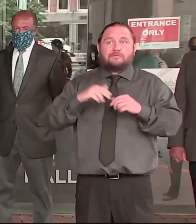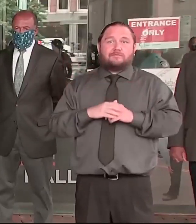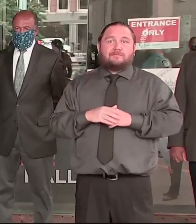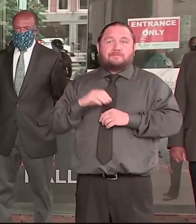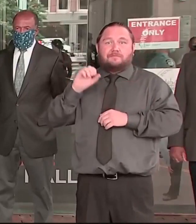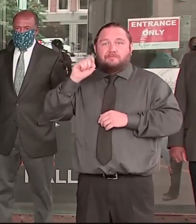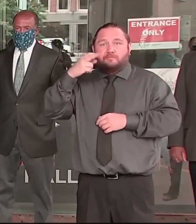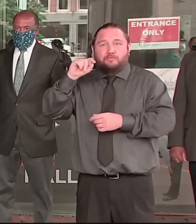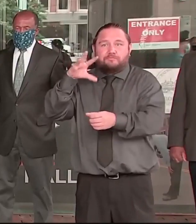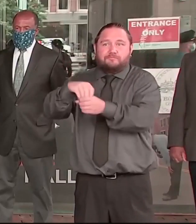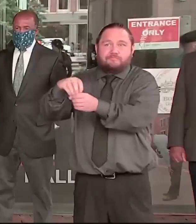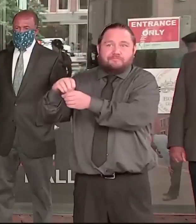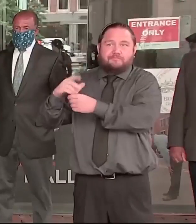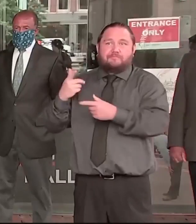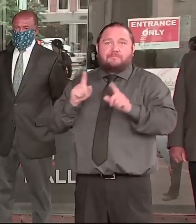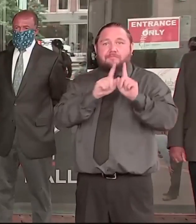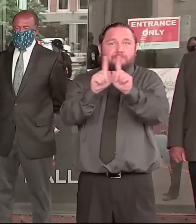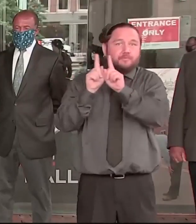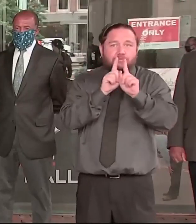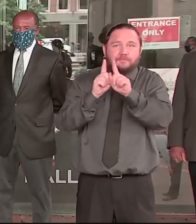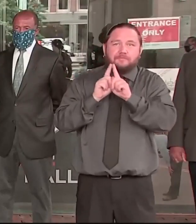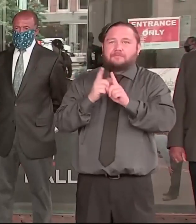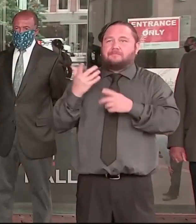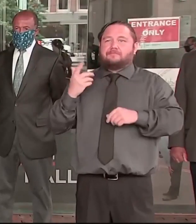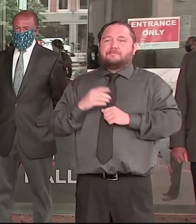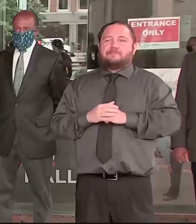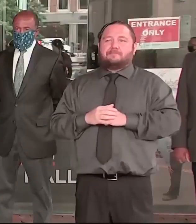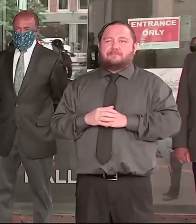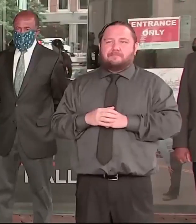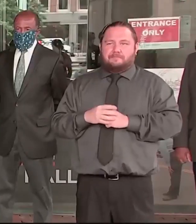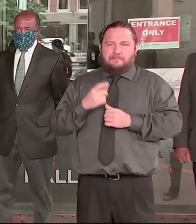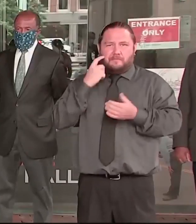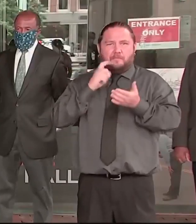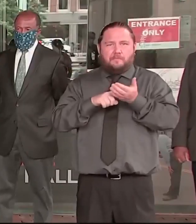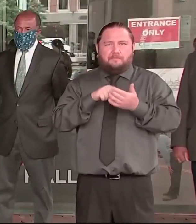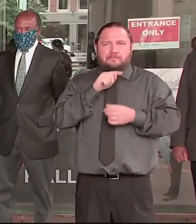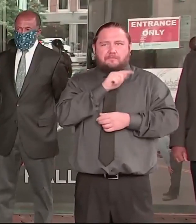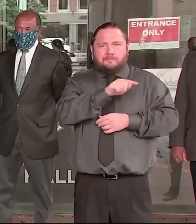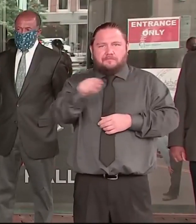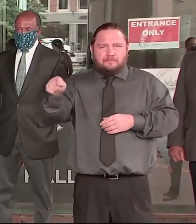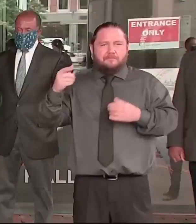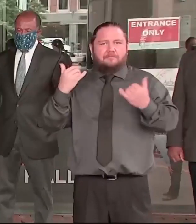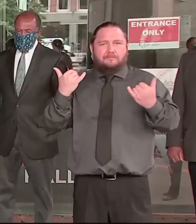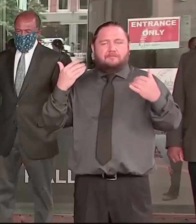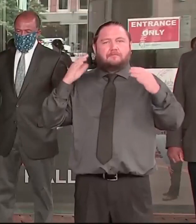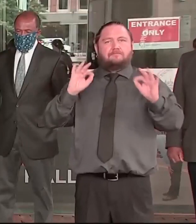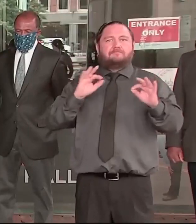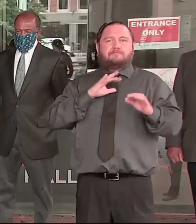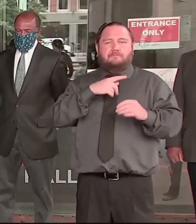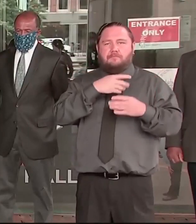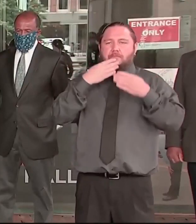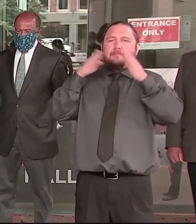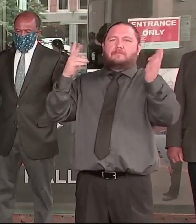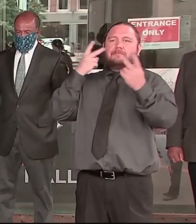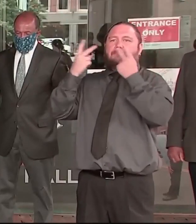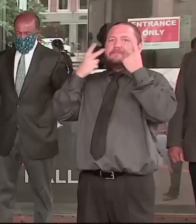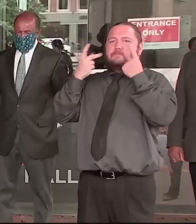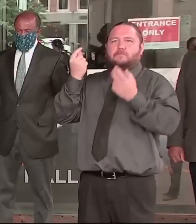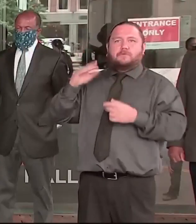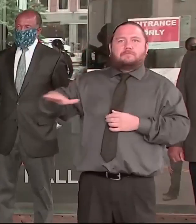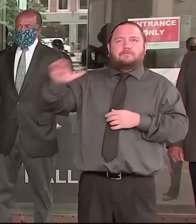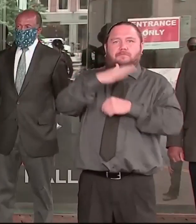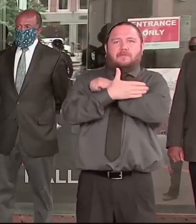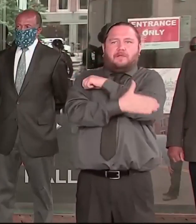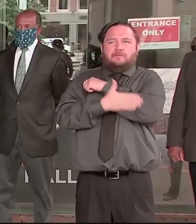are feeling the same emotion of this moment. And they, too, want to be part of the solution. They continue to deserve our